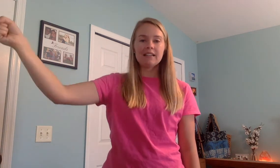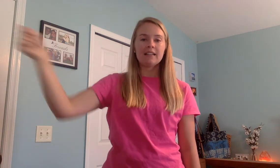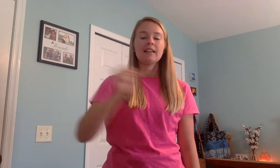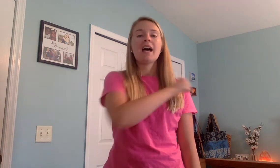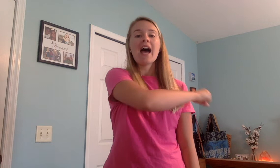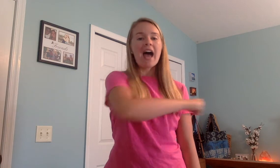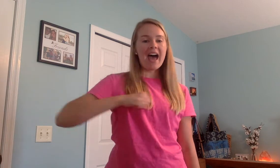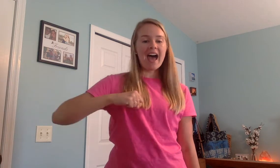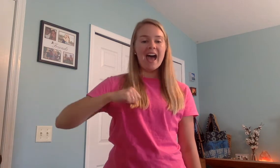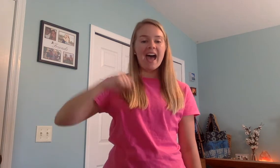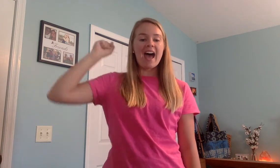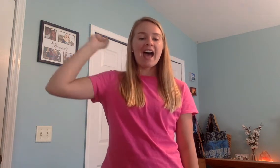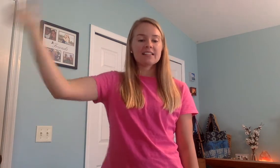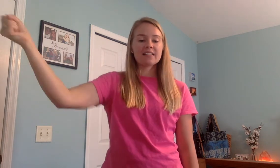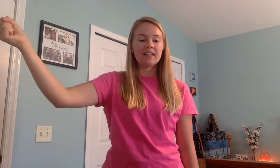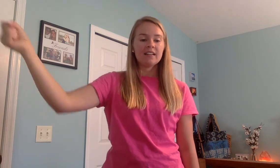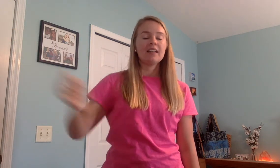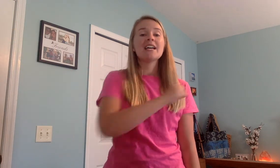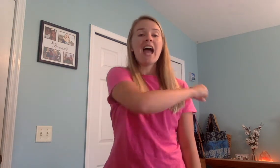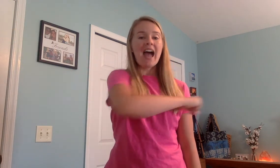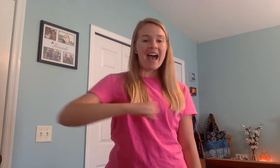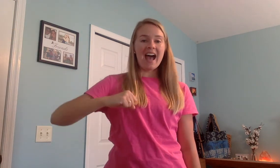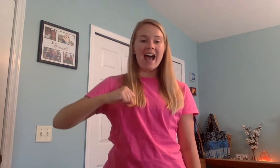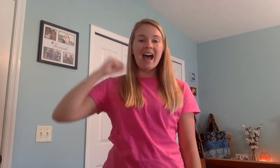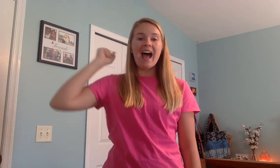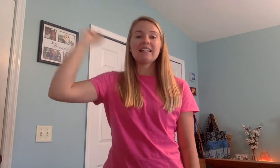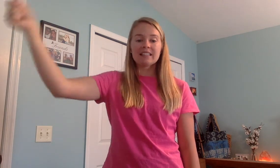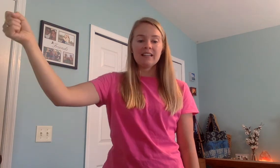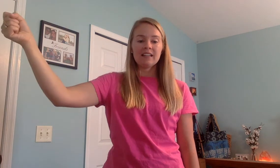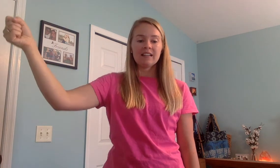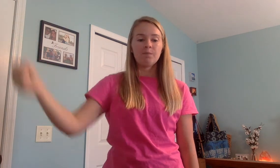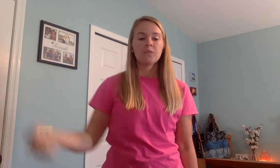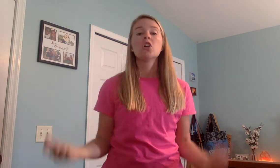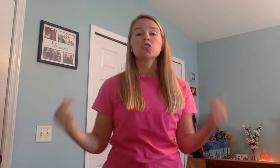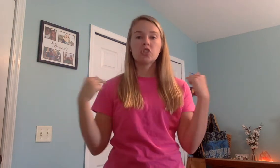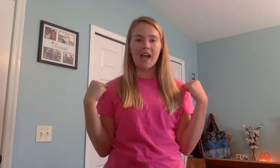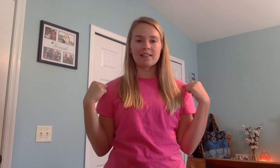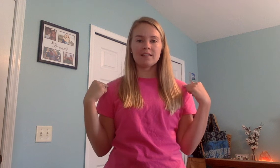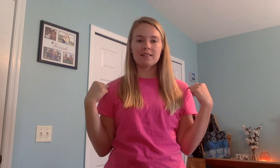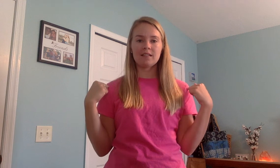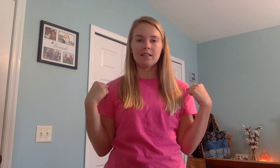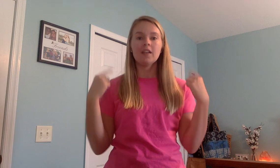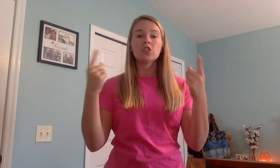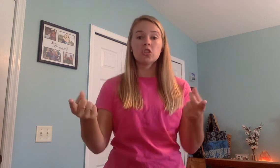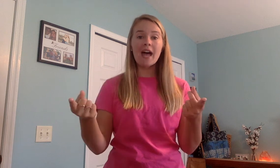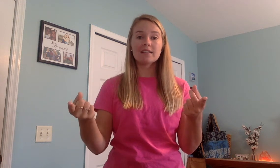ask ask chest chest